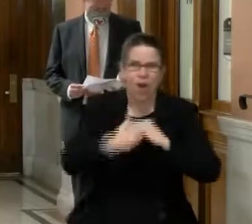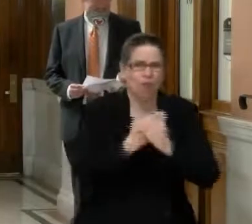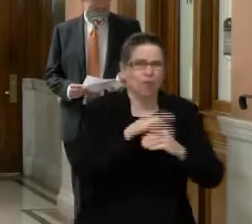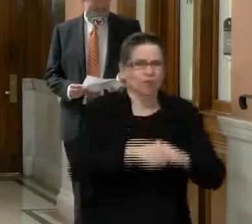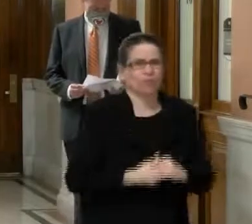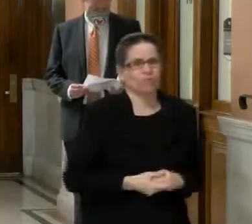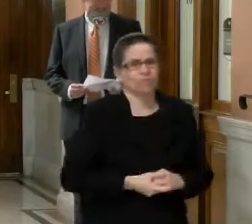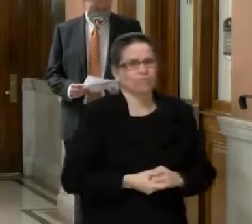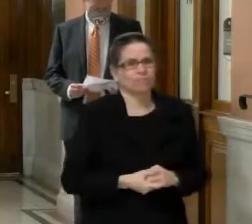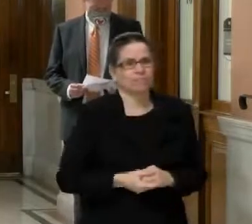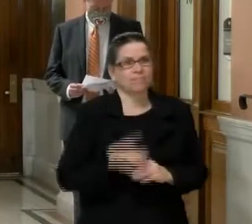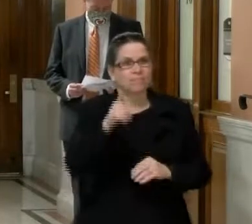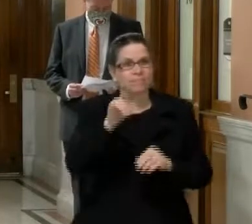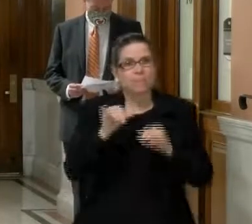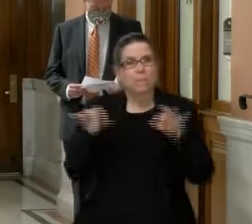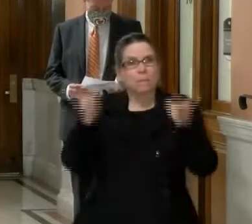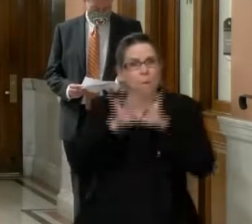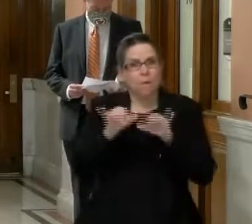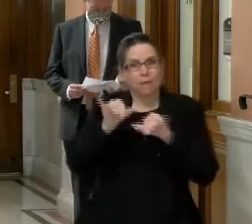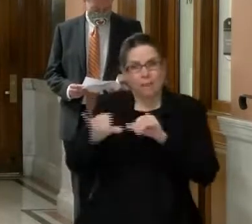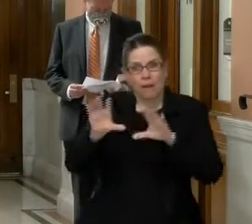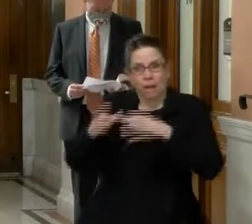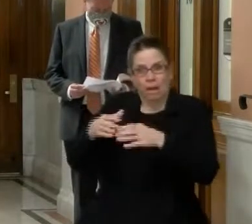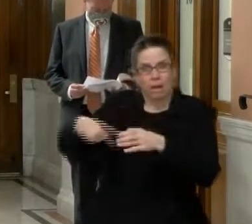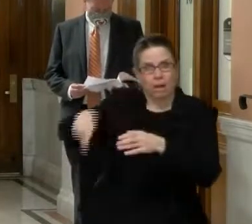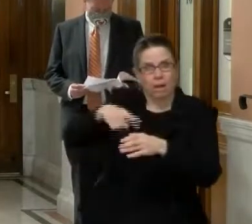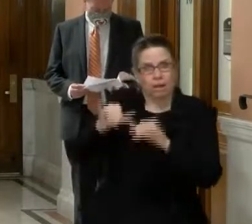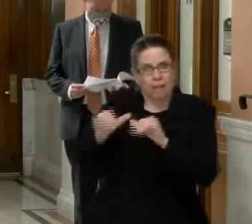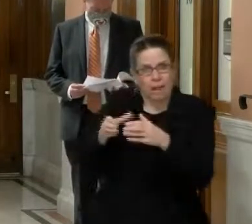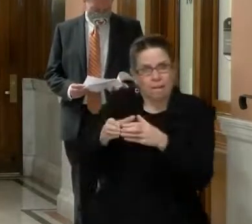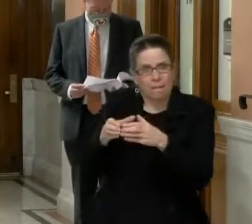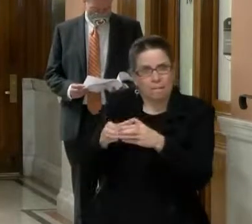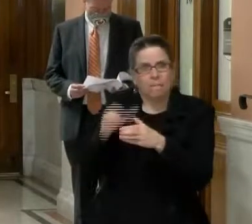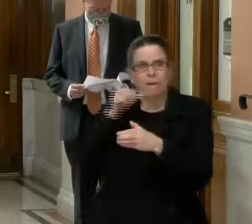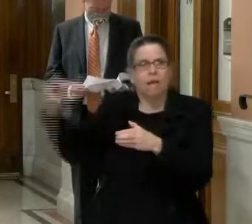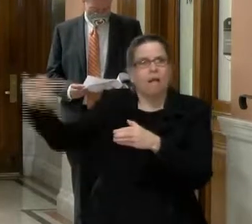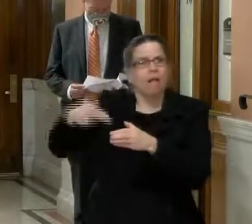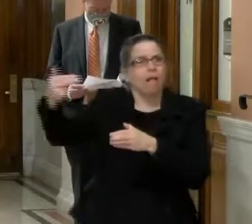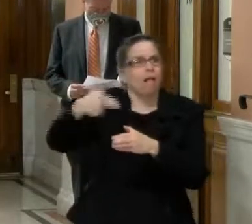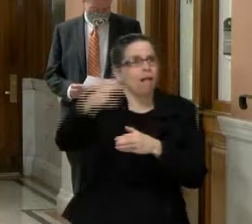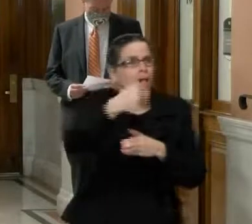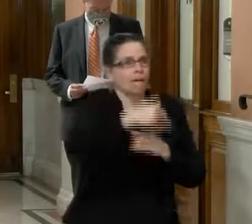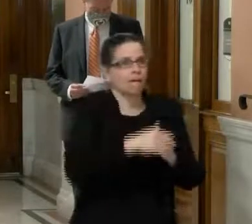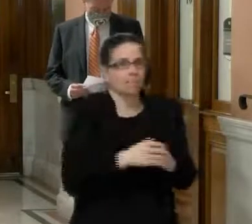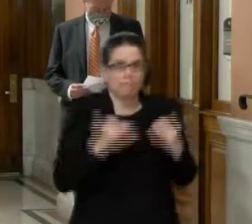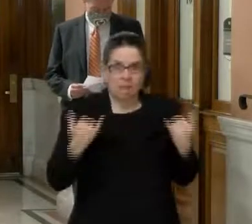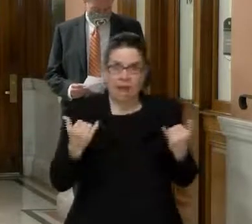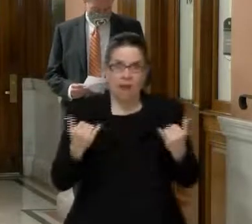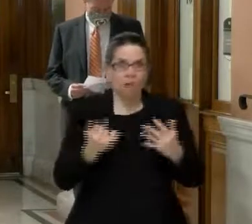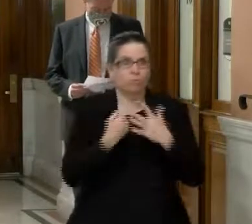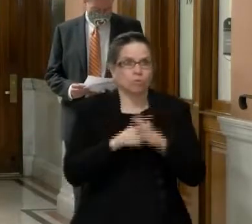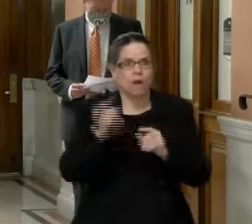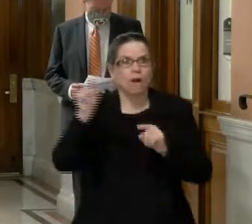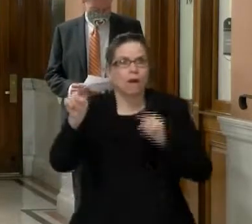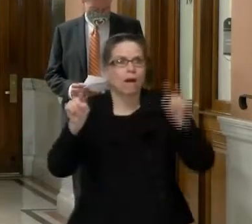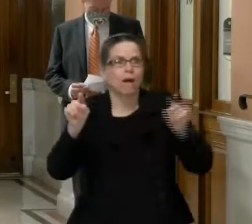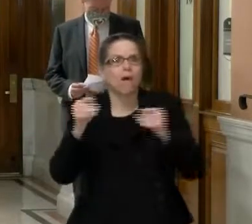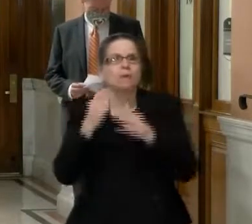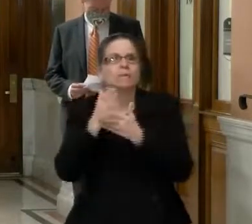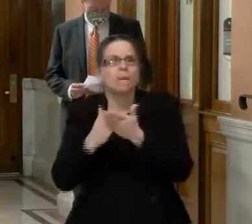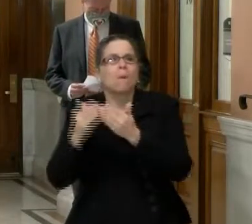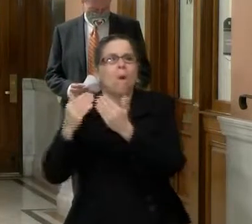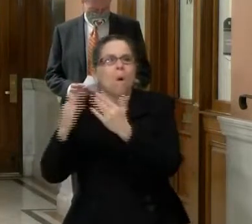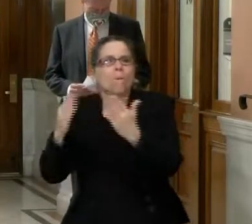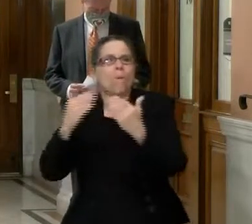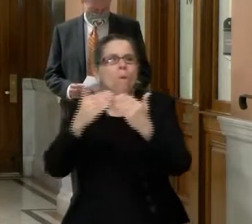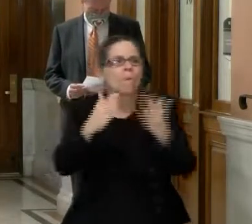just try to stay in your bubble. I know as we open up more here in the Commonwealth, you still got to keep your guard up. You still have to keep